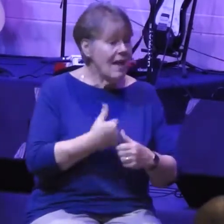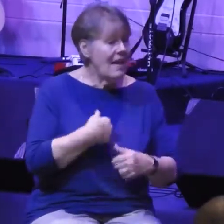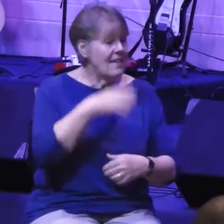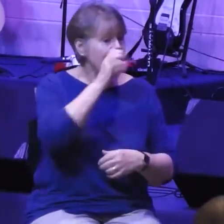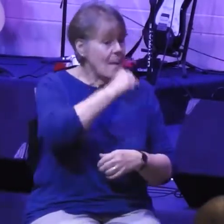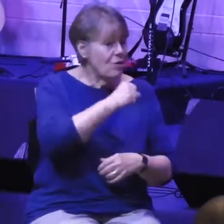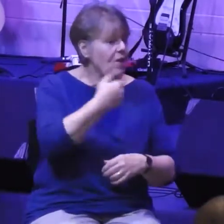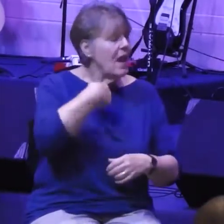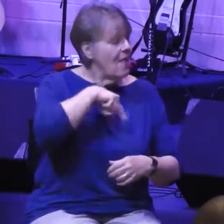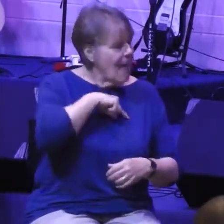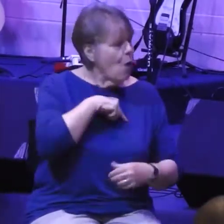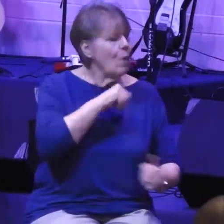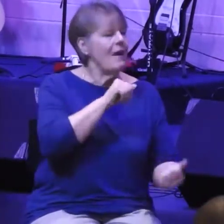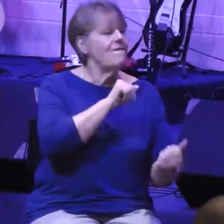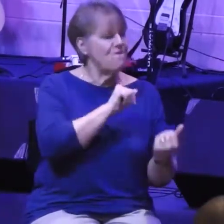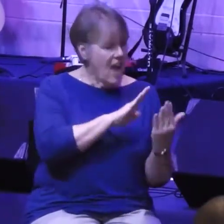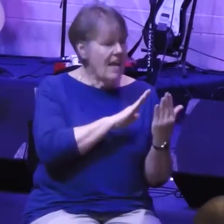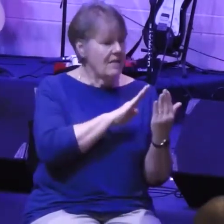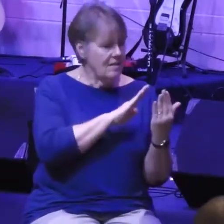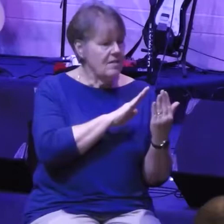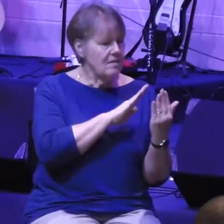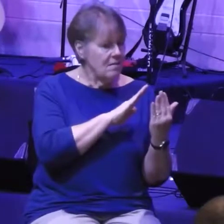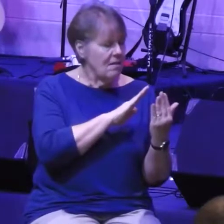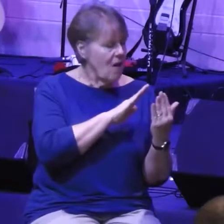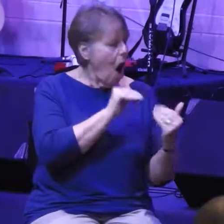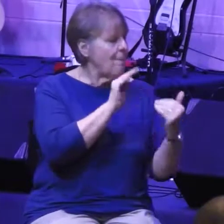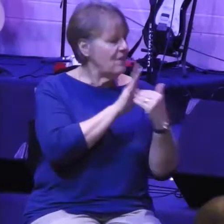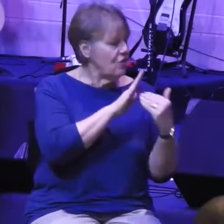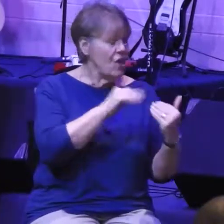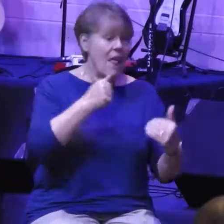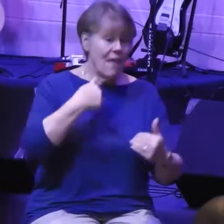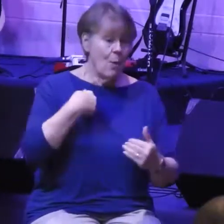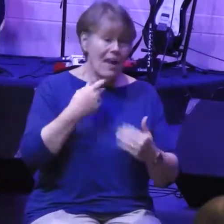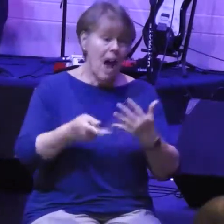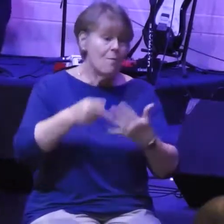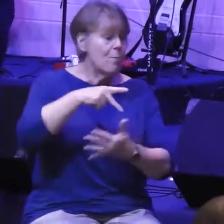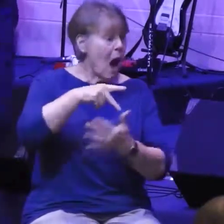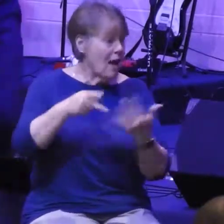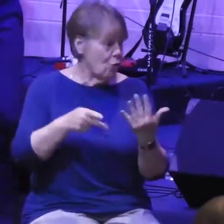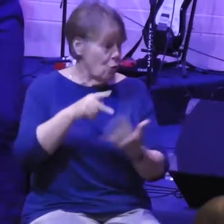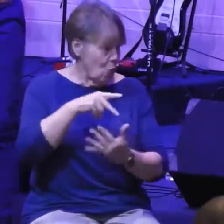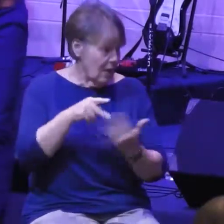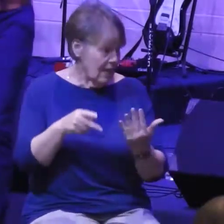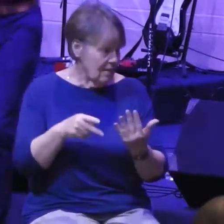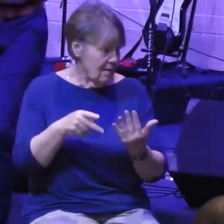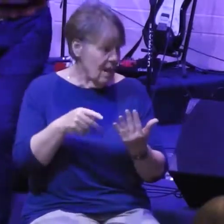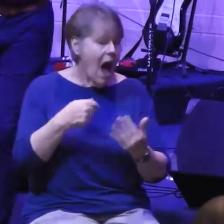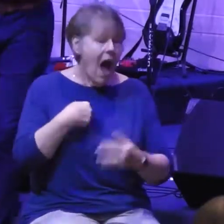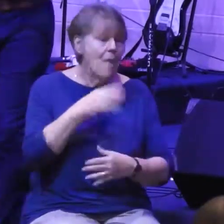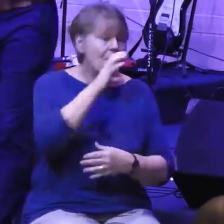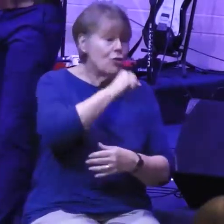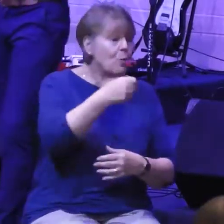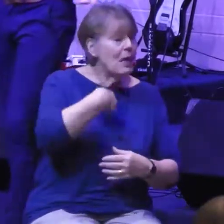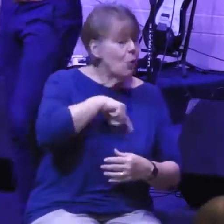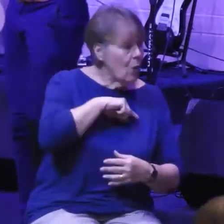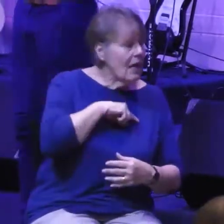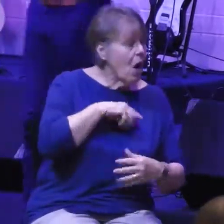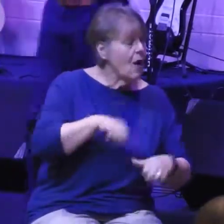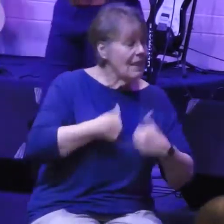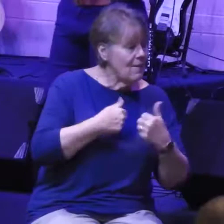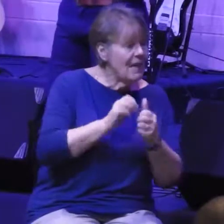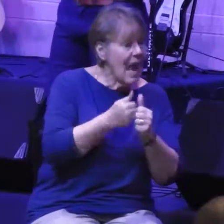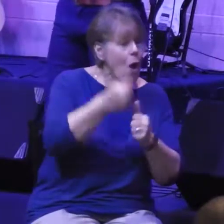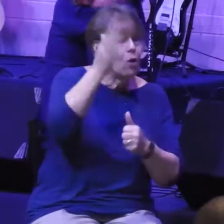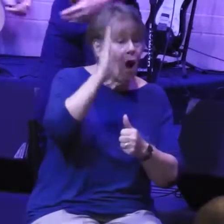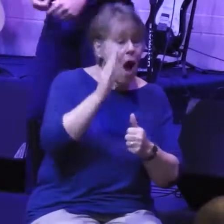that's the way our life is trying to go. I'm just assuming that we are living our lives according to the way God wants us to live. If you're not doing